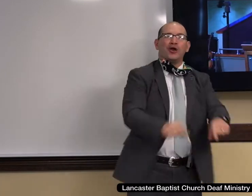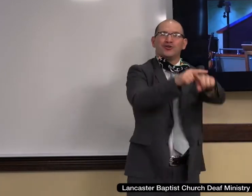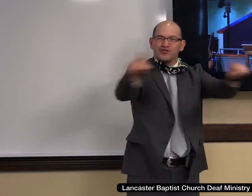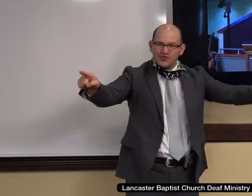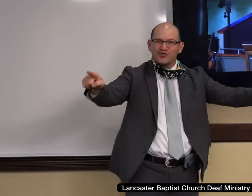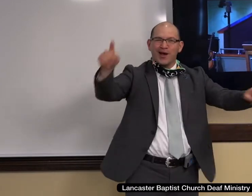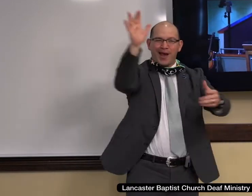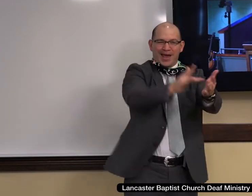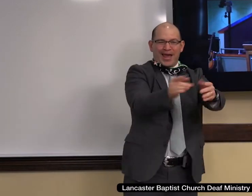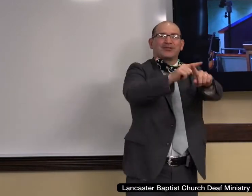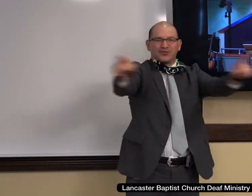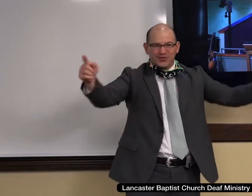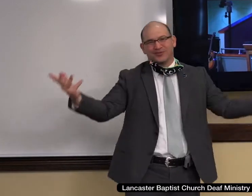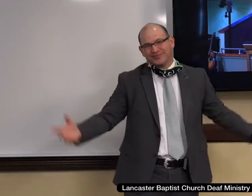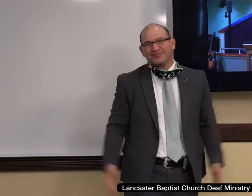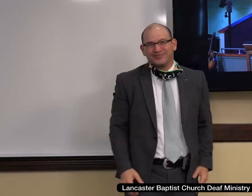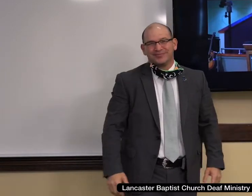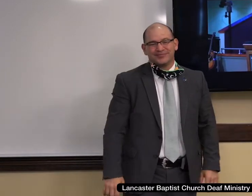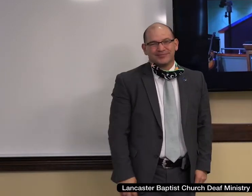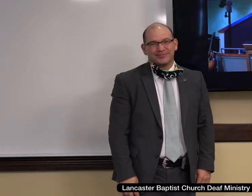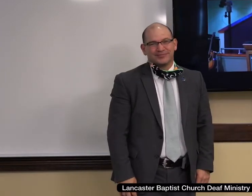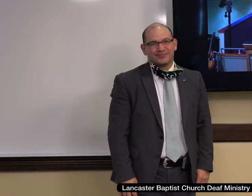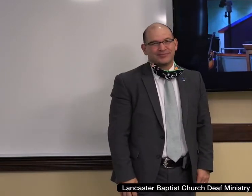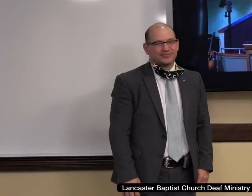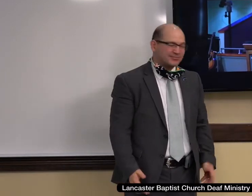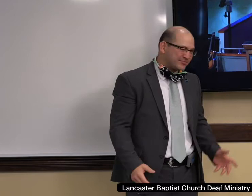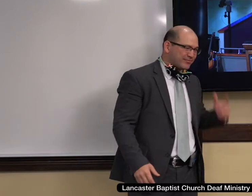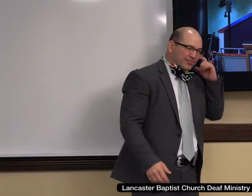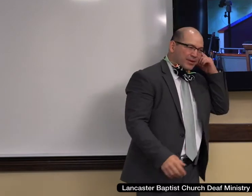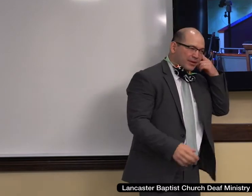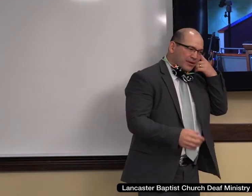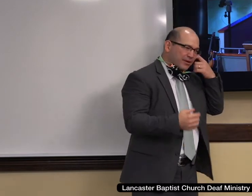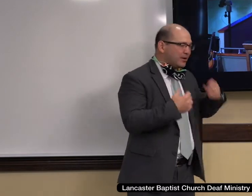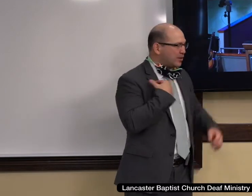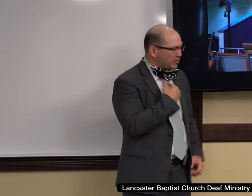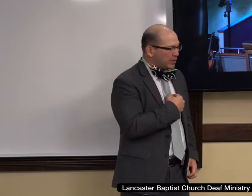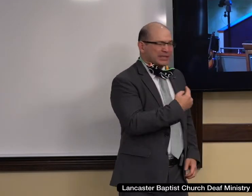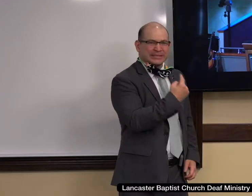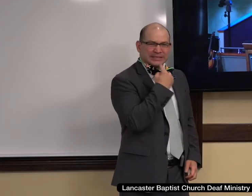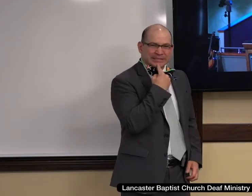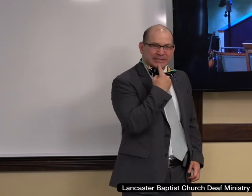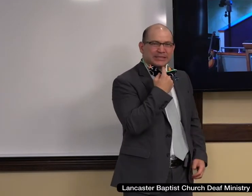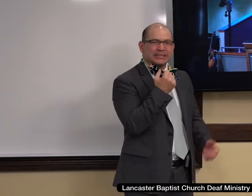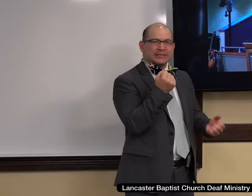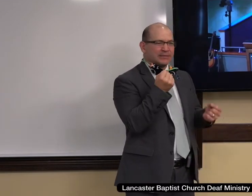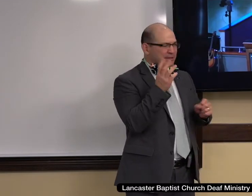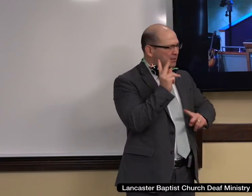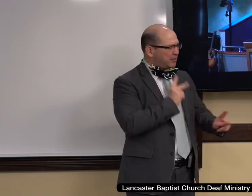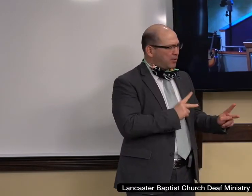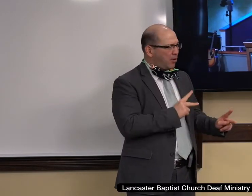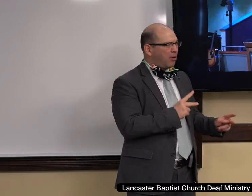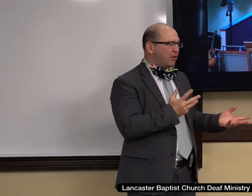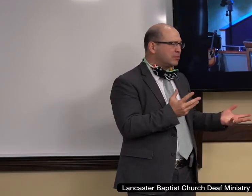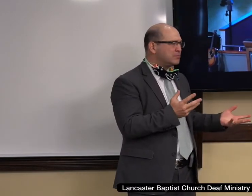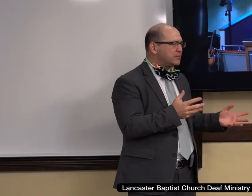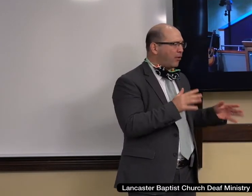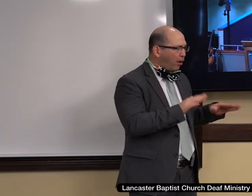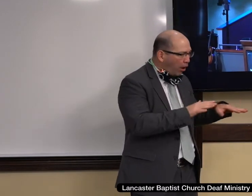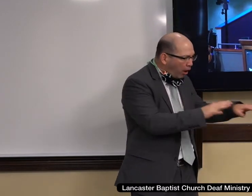over. And what have we seen? We've seen, uh, religiosity on the decline in America, uh, for many, many years. In fact, in